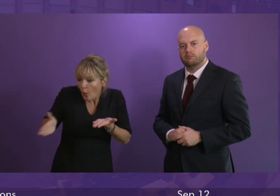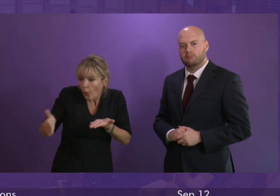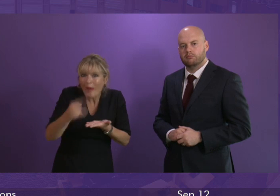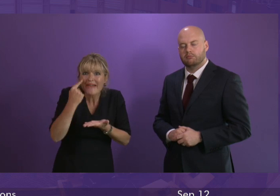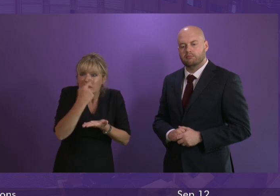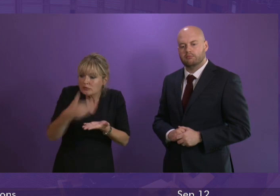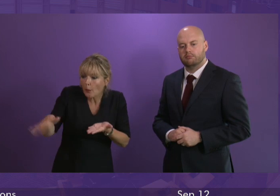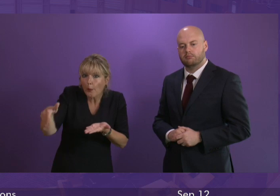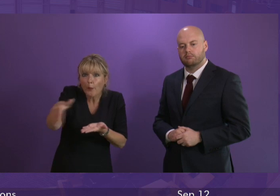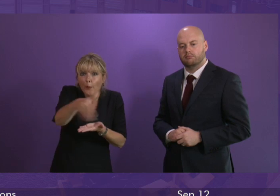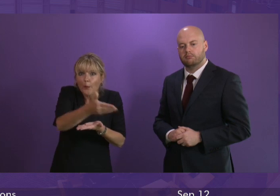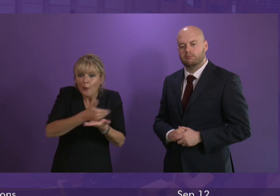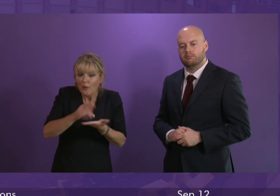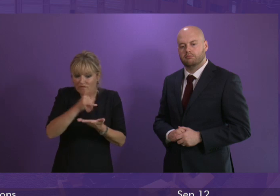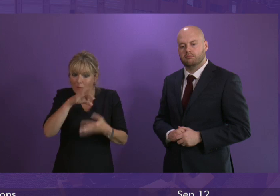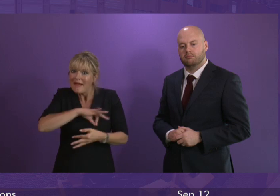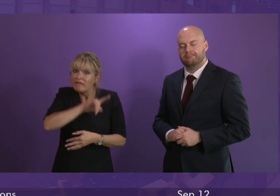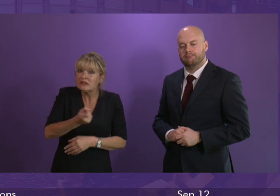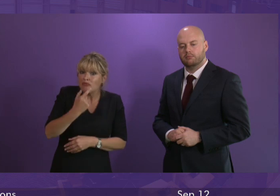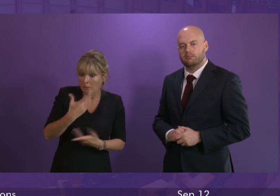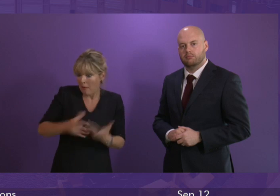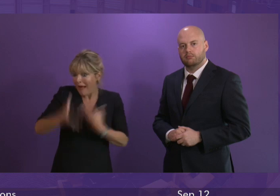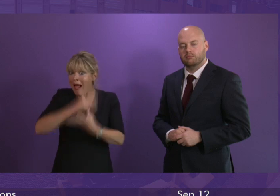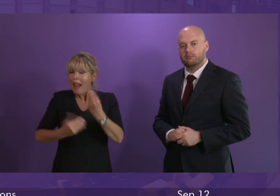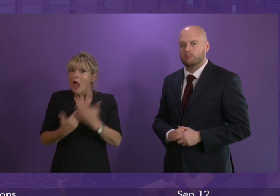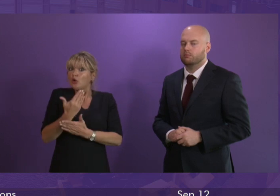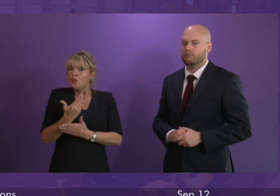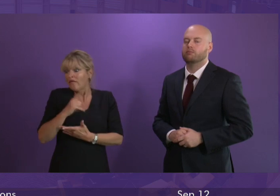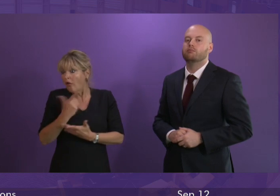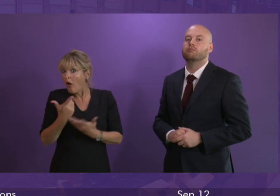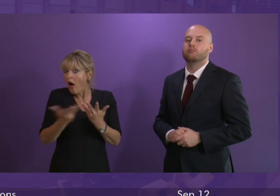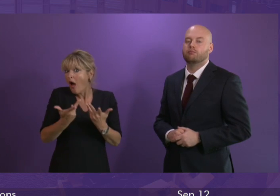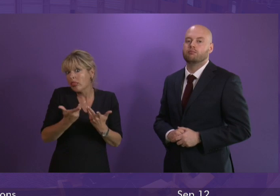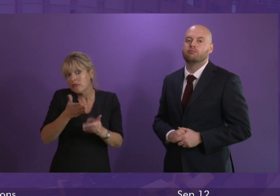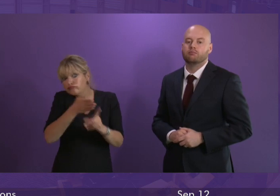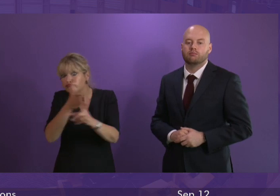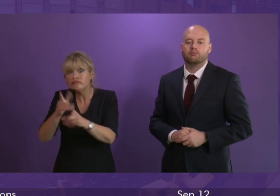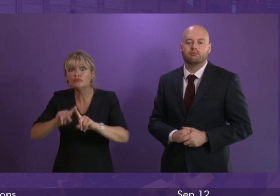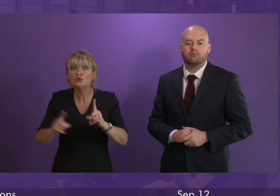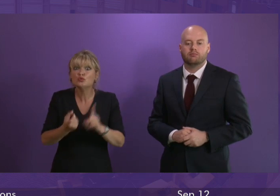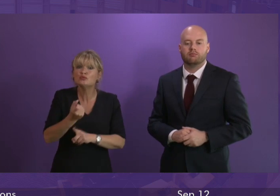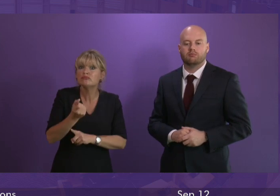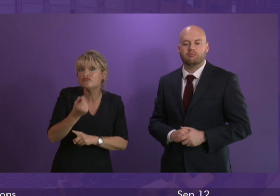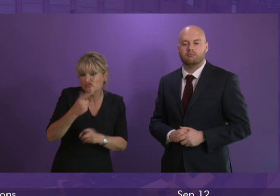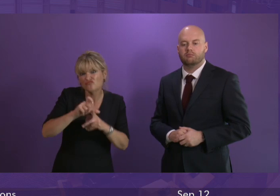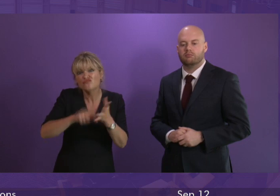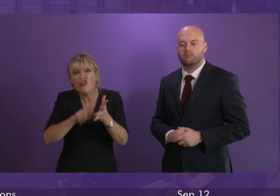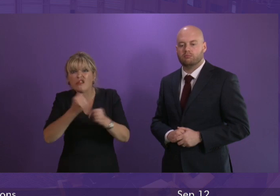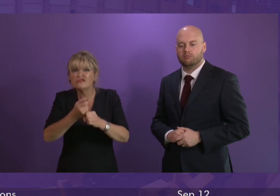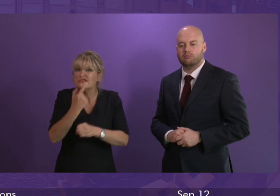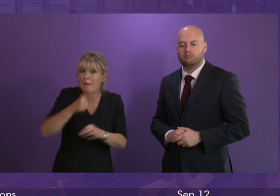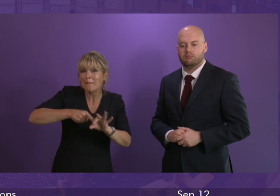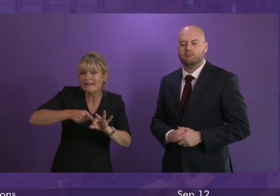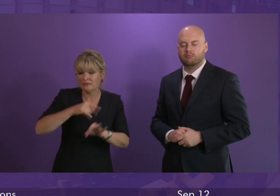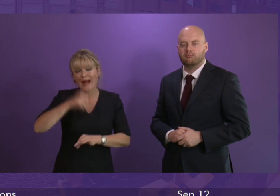drugs to be gathered as well and there may be lessons in this for our approach to other drugs as well but I know there will be cystic